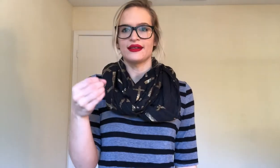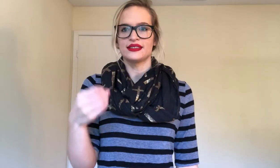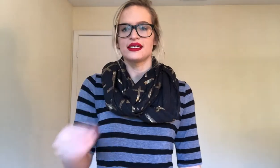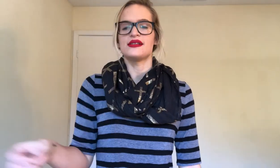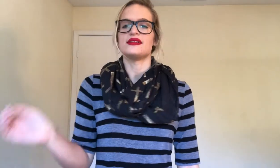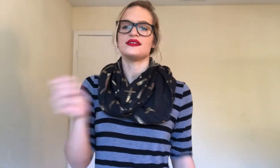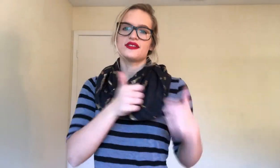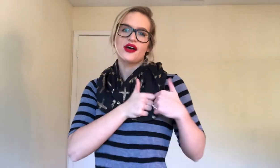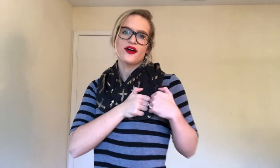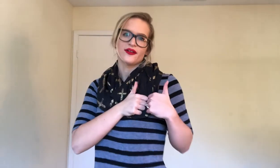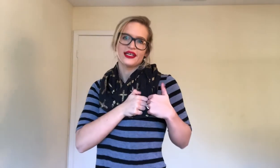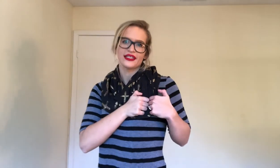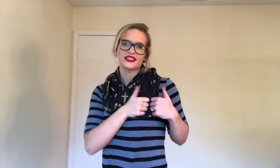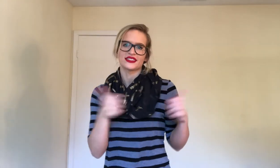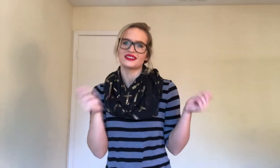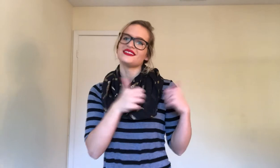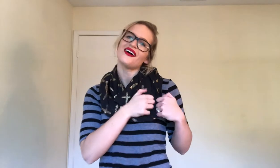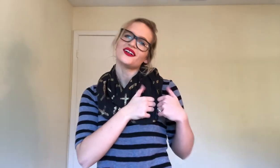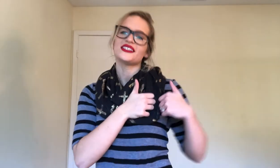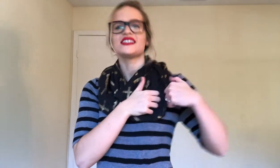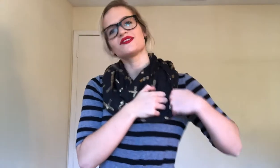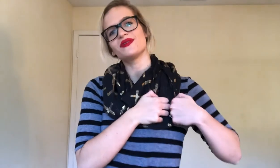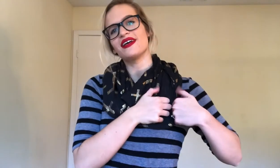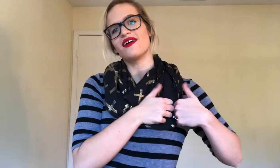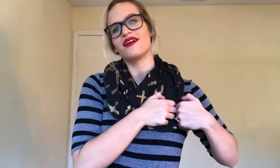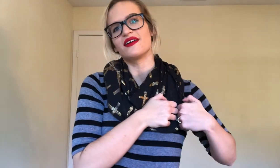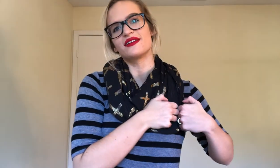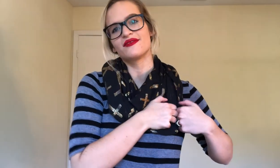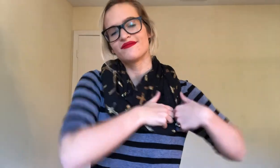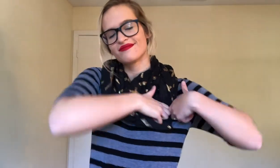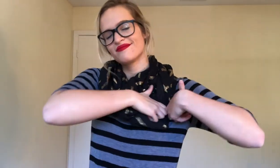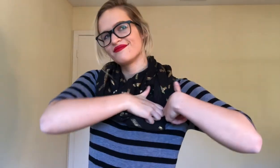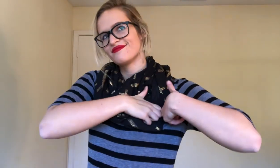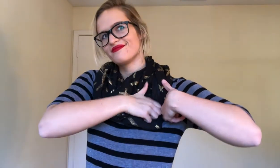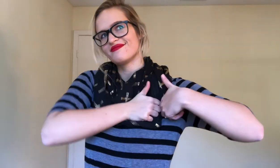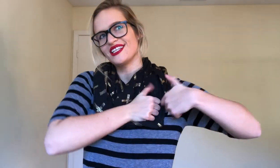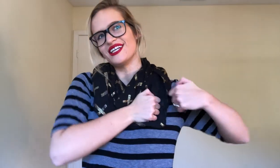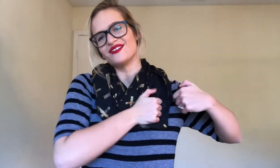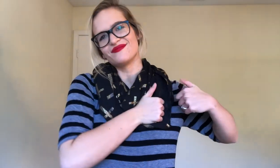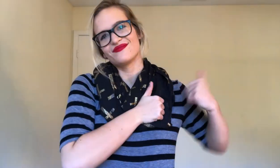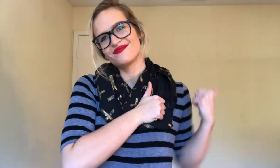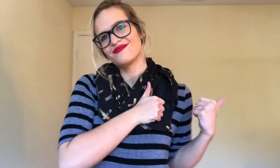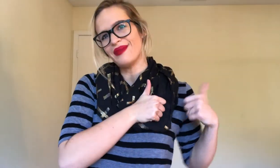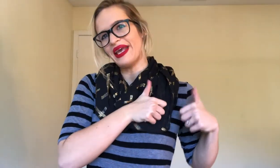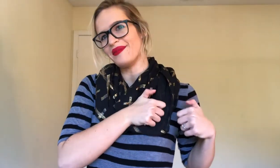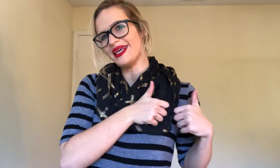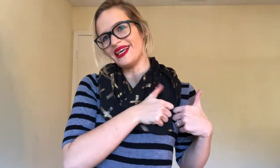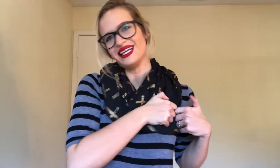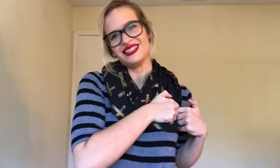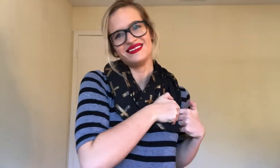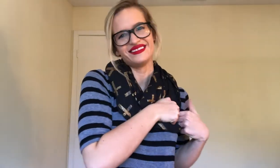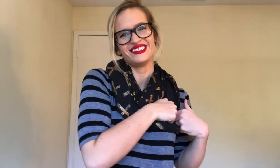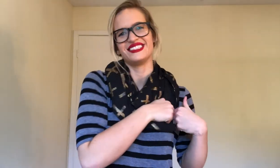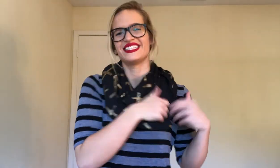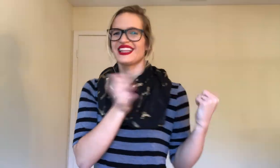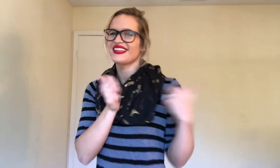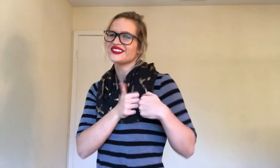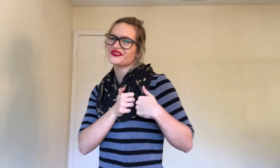And darling, so this is darling, sweetheart, you know, baby, those